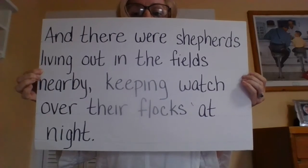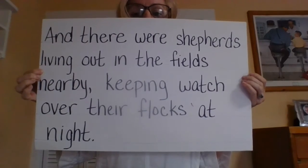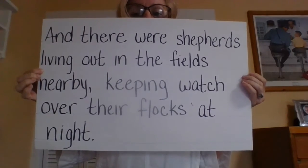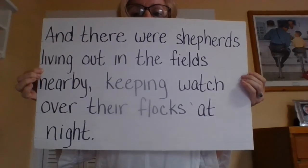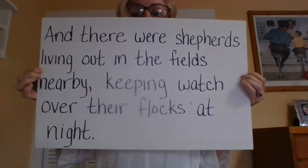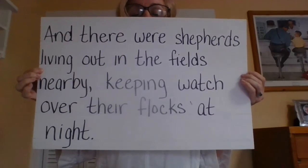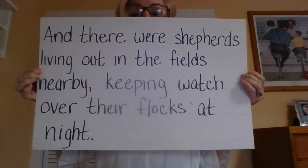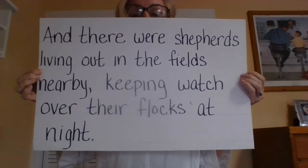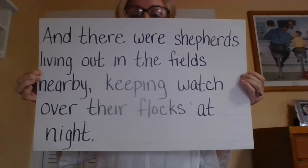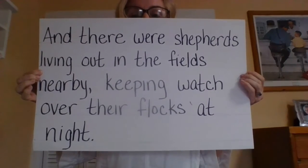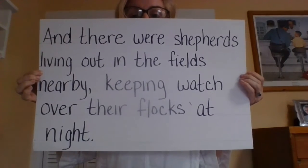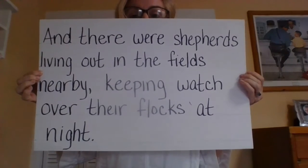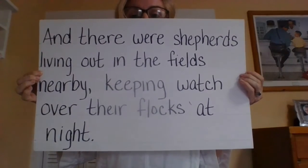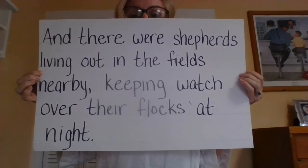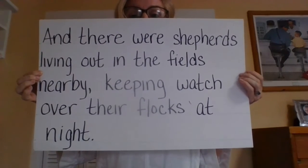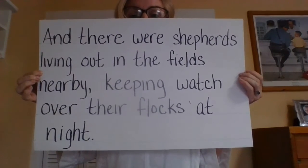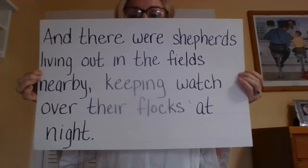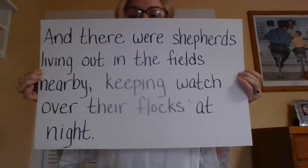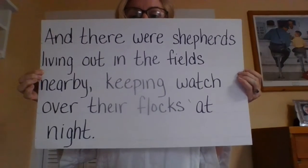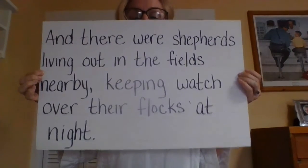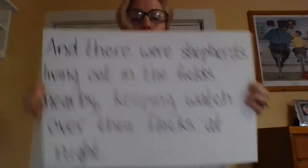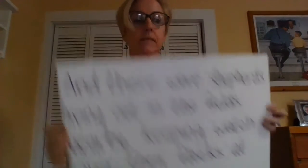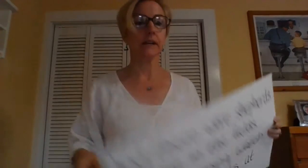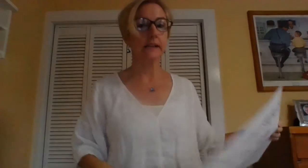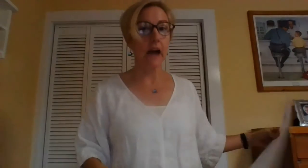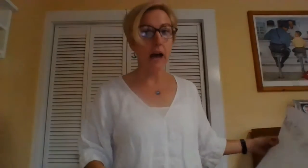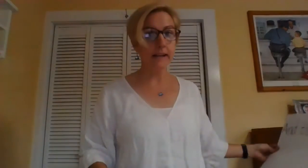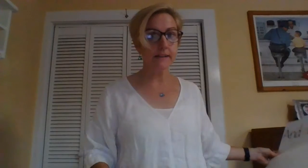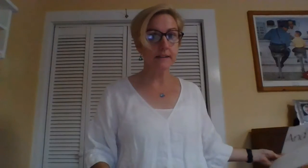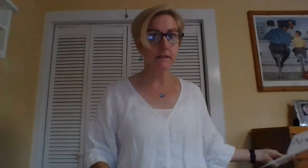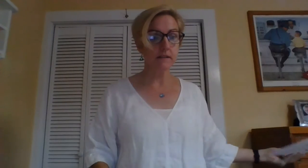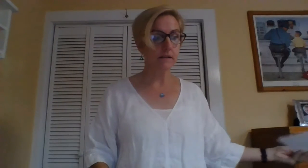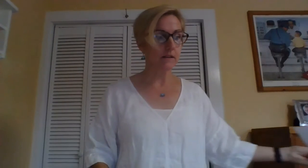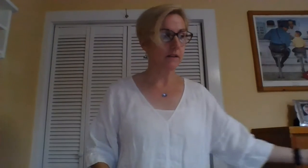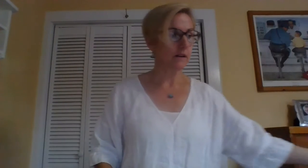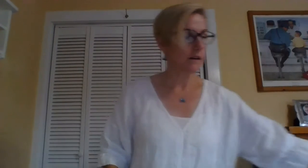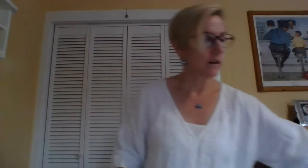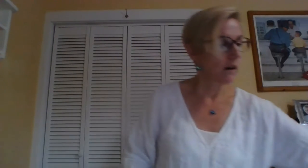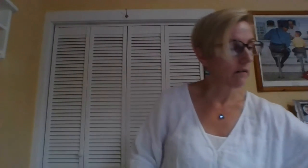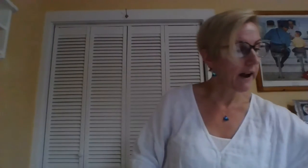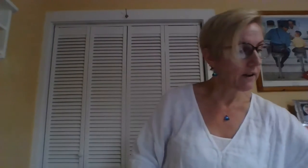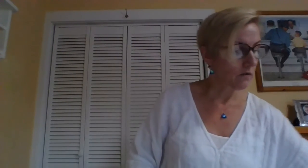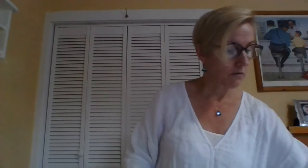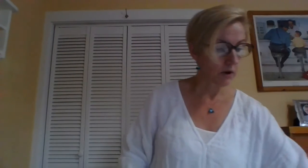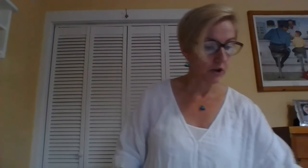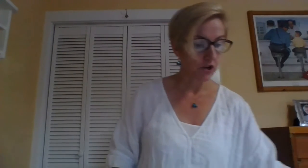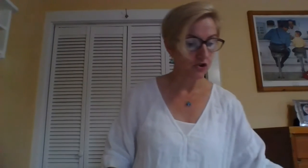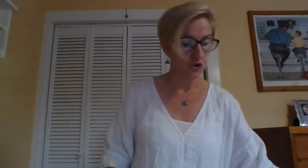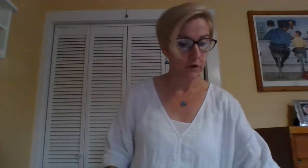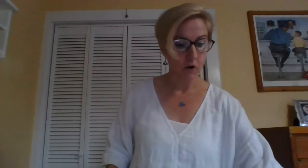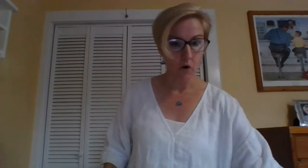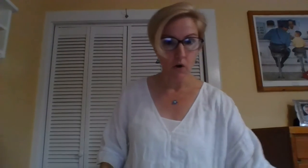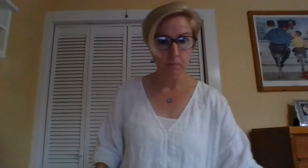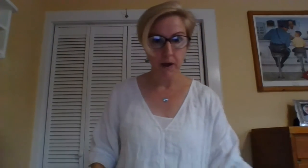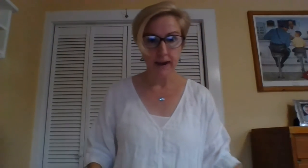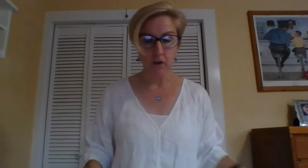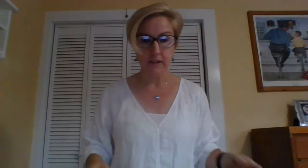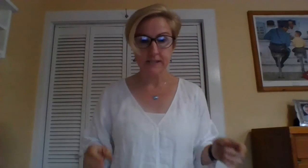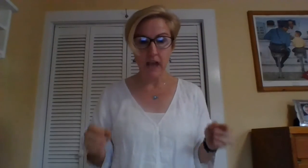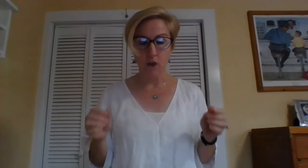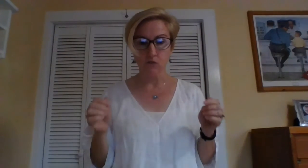flocks at night. Got it? All right. We're going to do it all by ourselves.